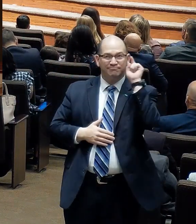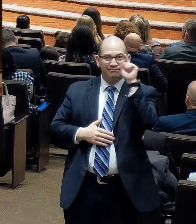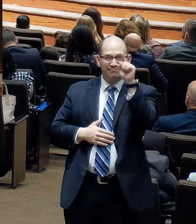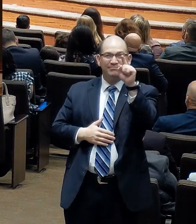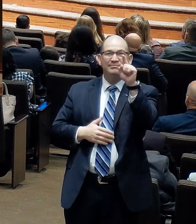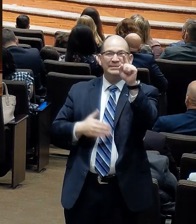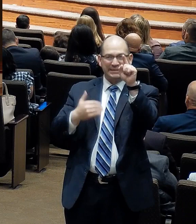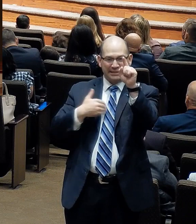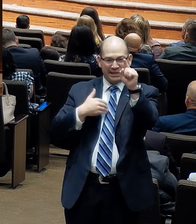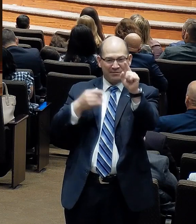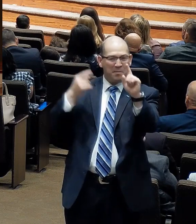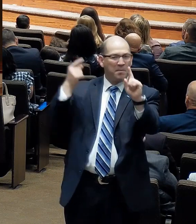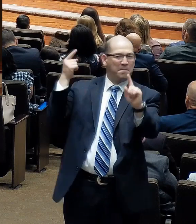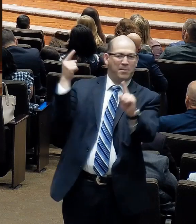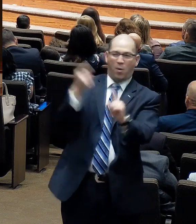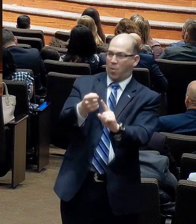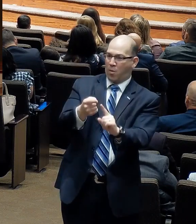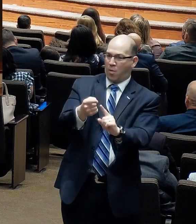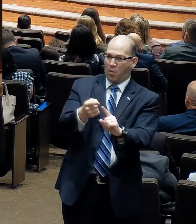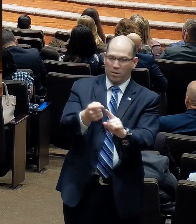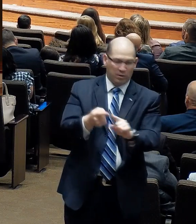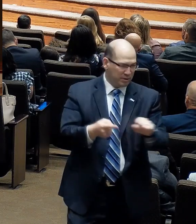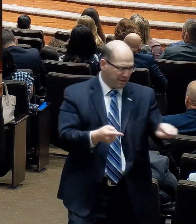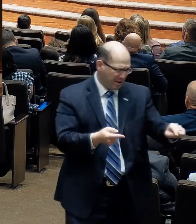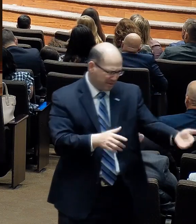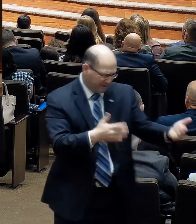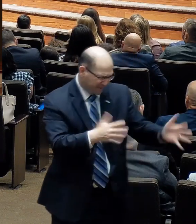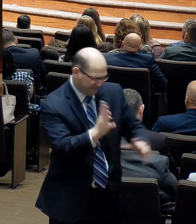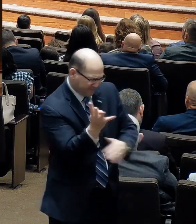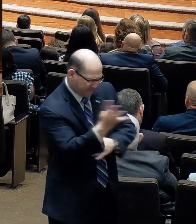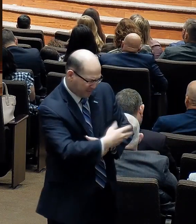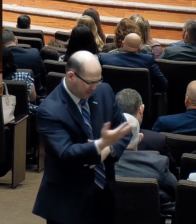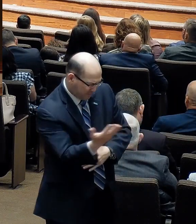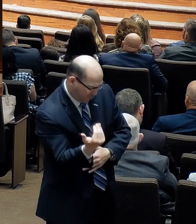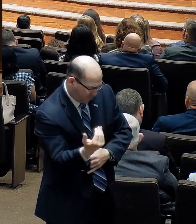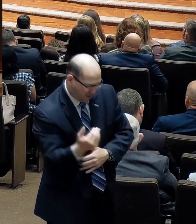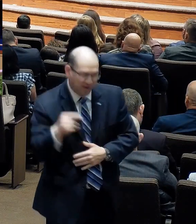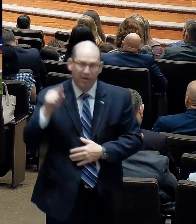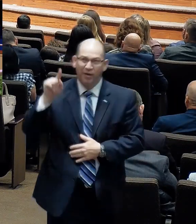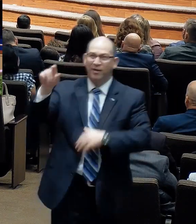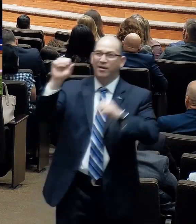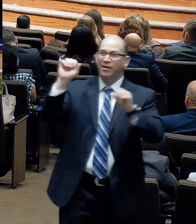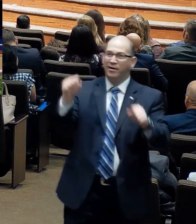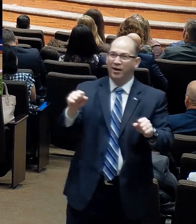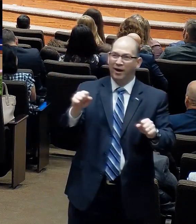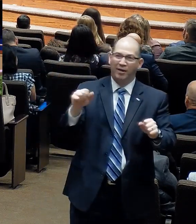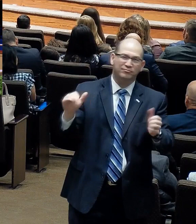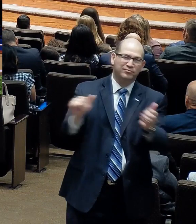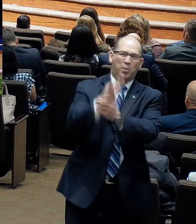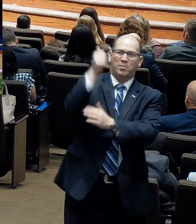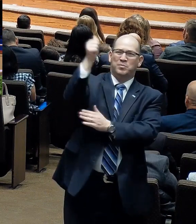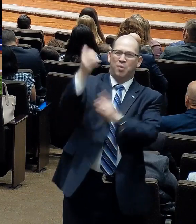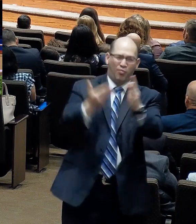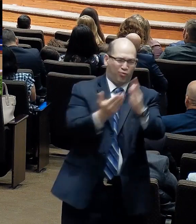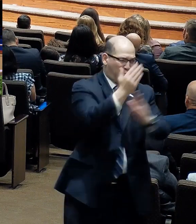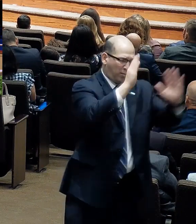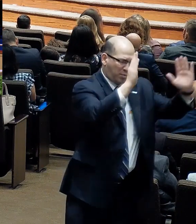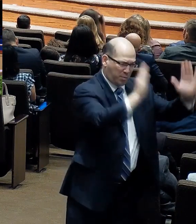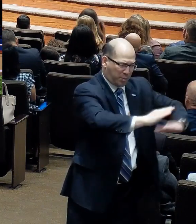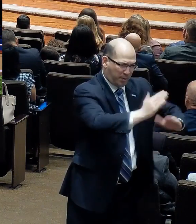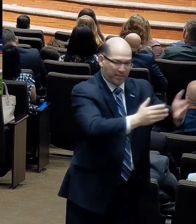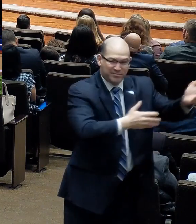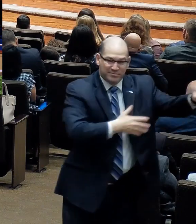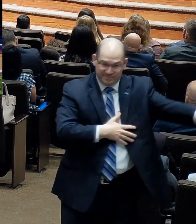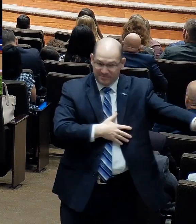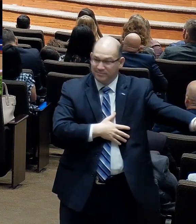four days. There's no coming back from that. He has a way to take impossible situations and magnify his name and glorify himself through those things. When